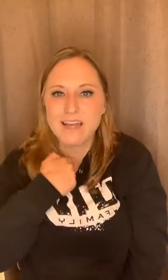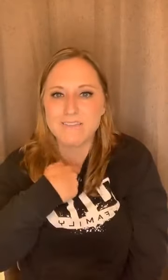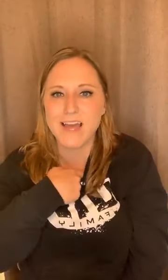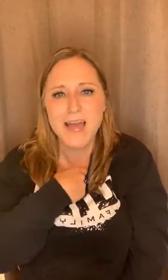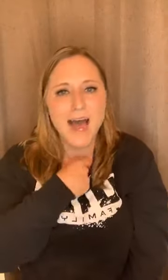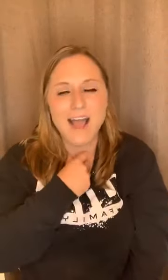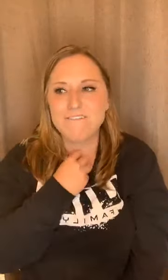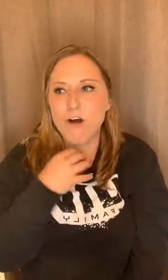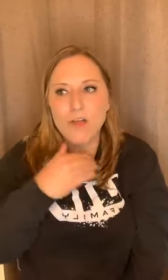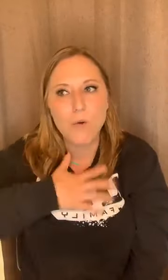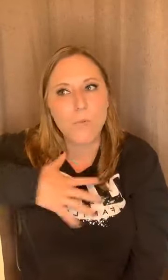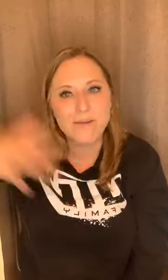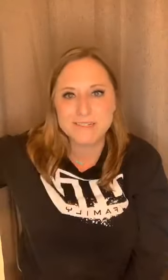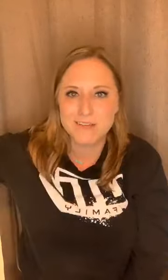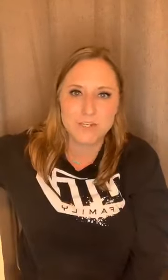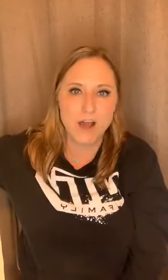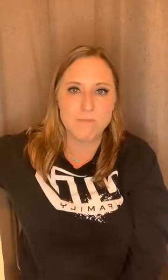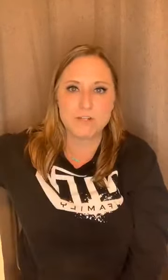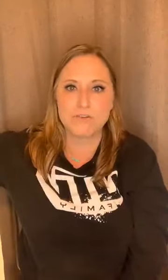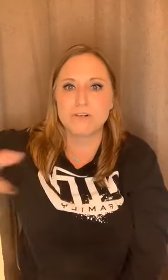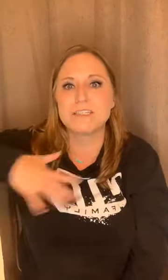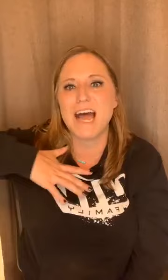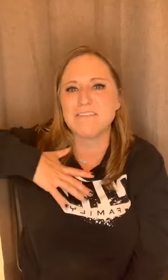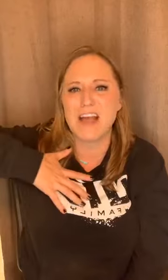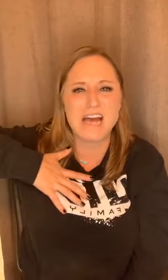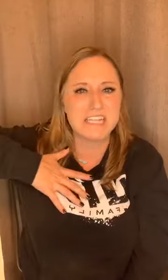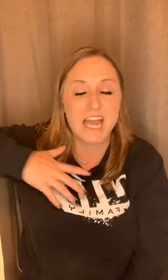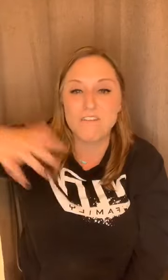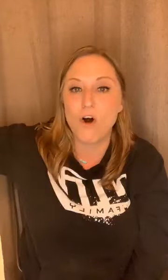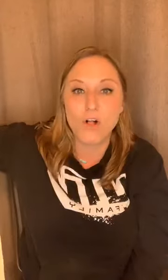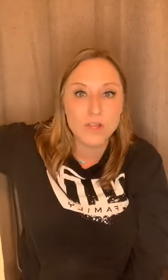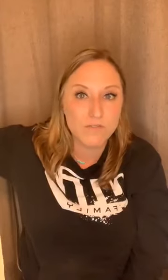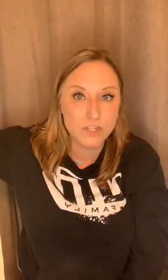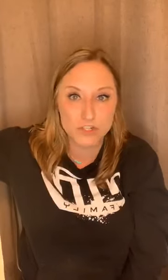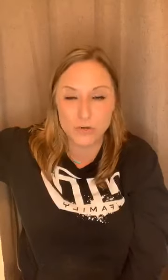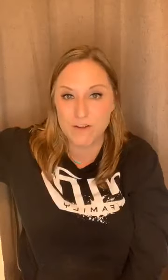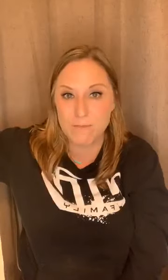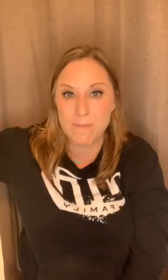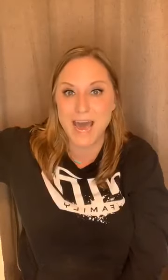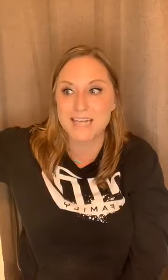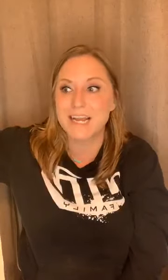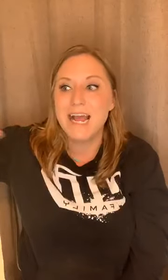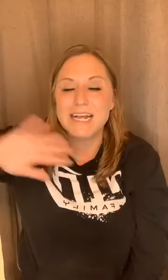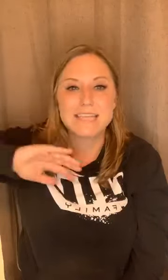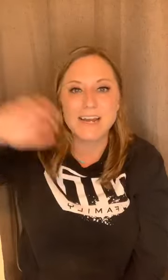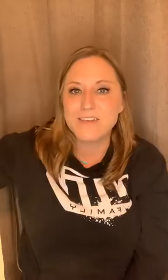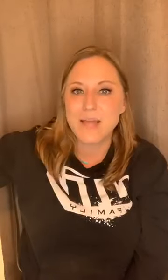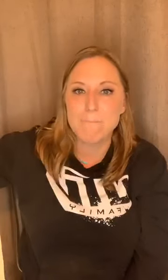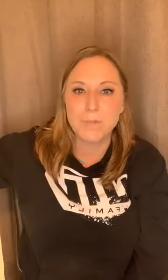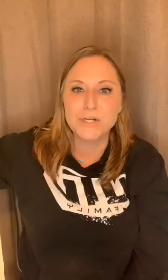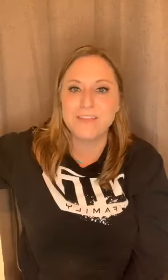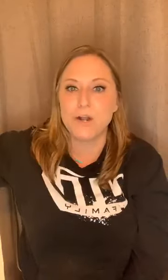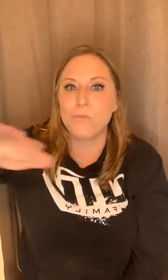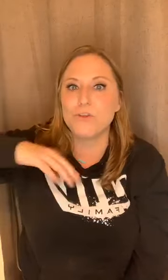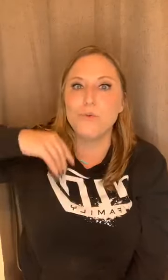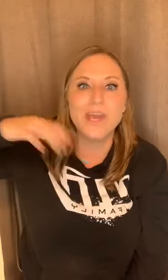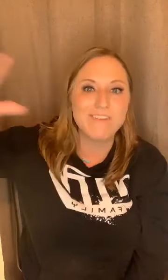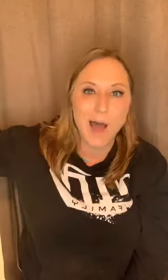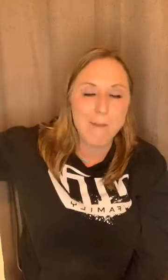of it. I felt like a weight was lifted off my shoulders as I gave all of this shit away from my past. It's kind of like that burn letter. When you give up